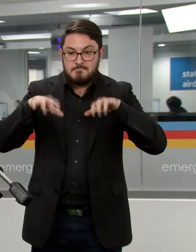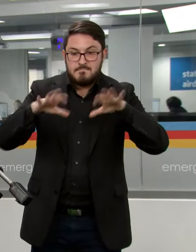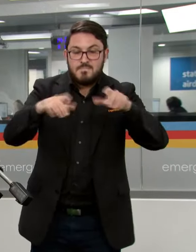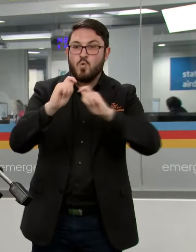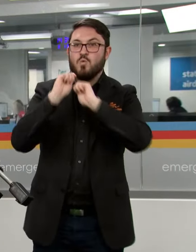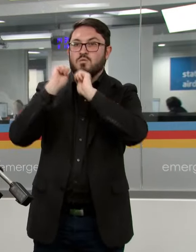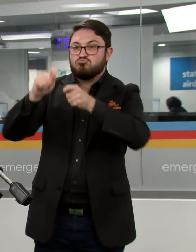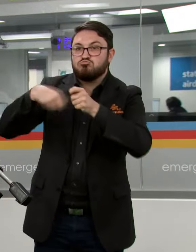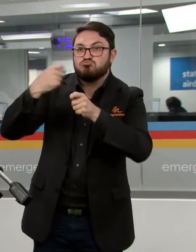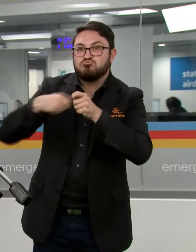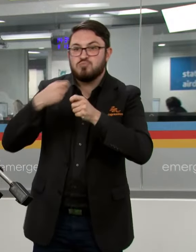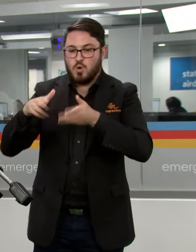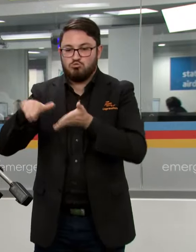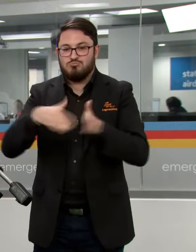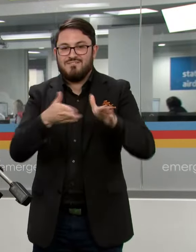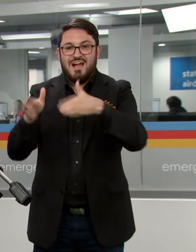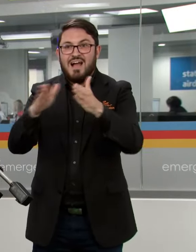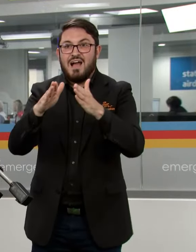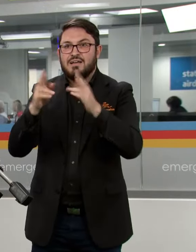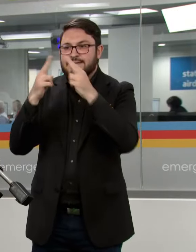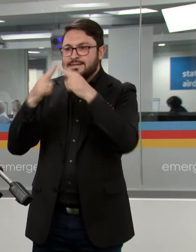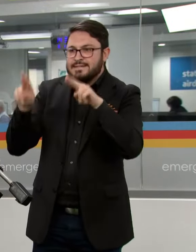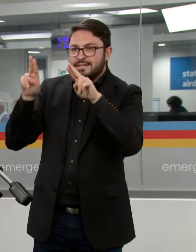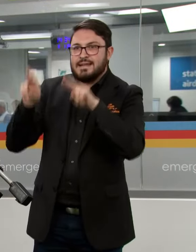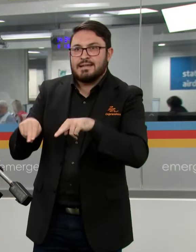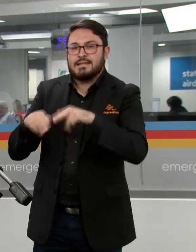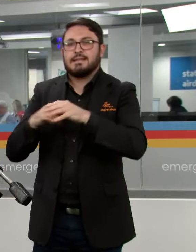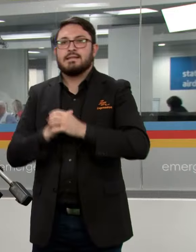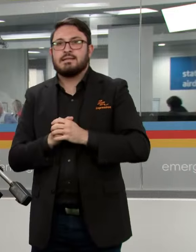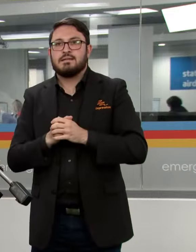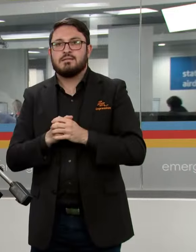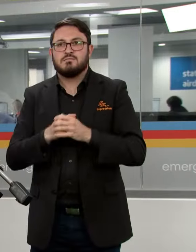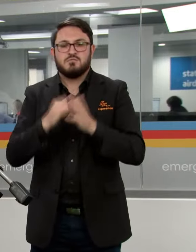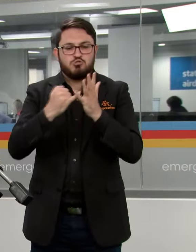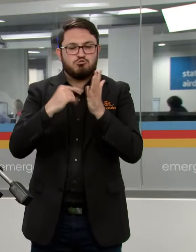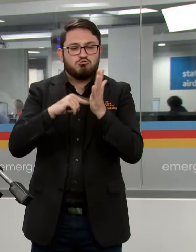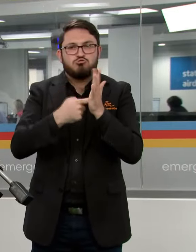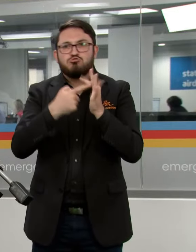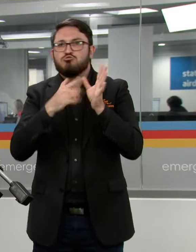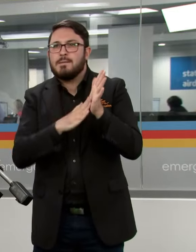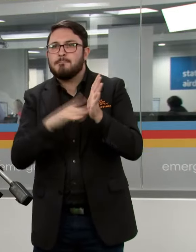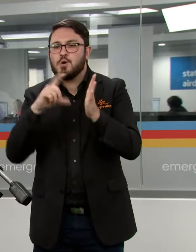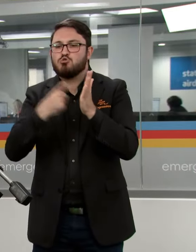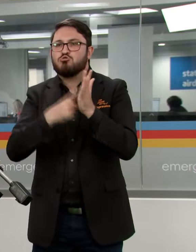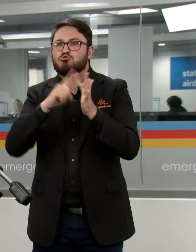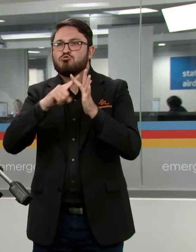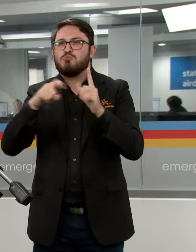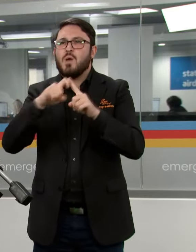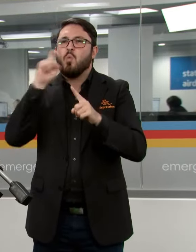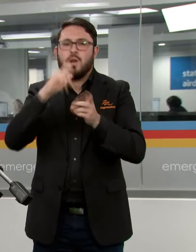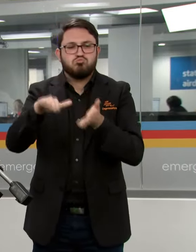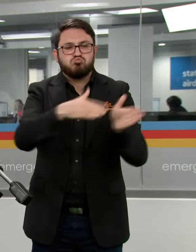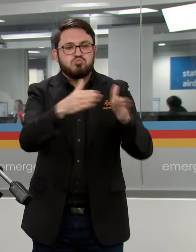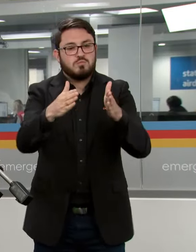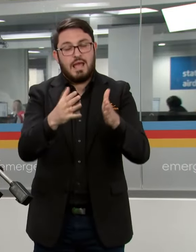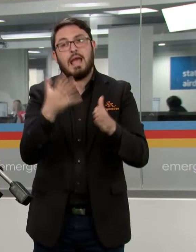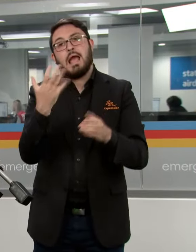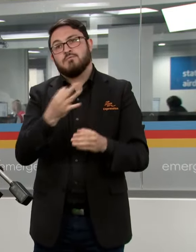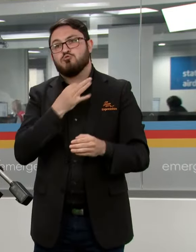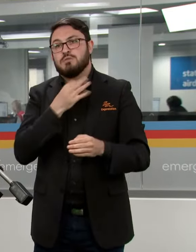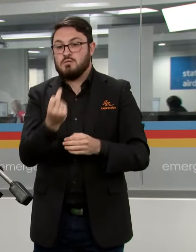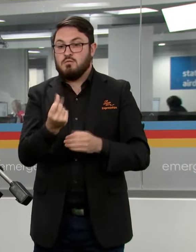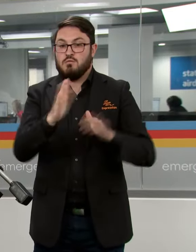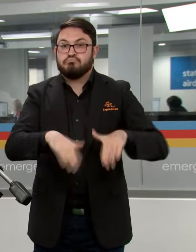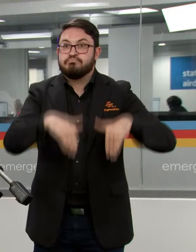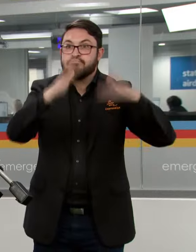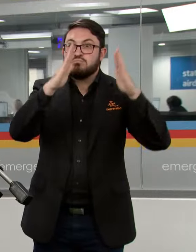along rivers, streams and creeks there is risk of flash flood and there's also